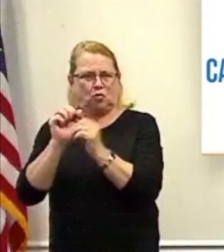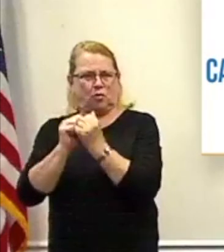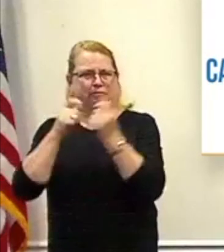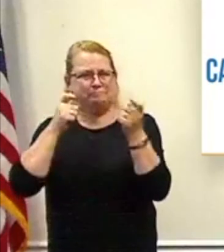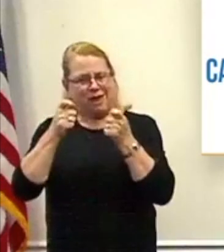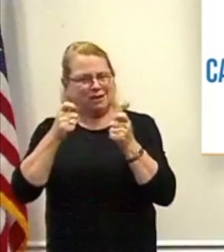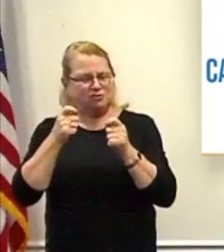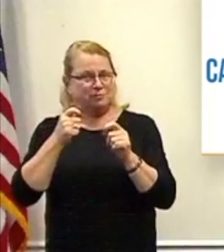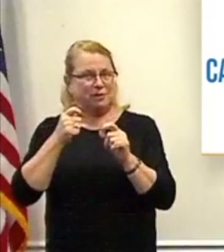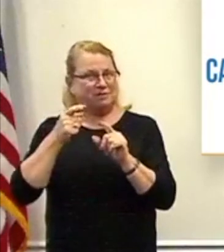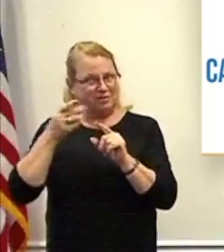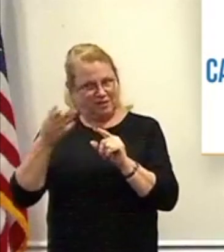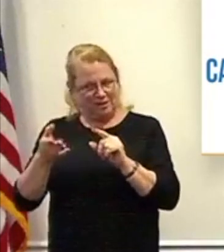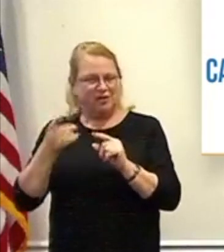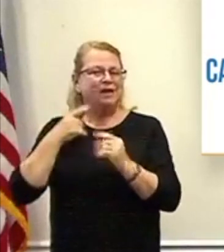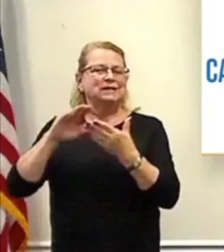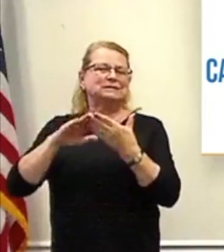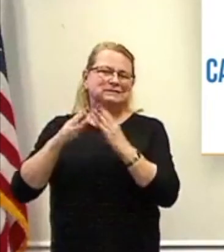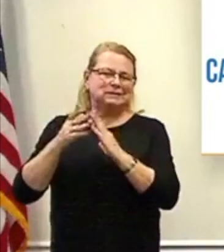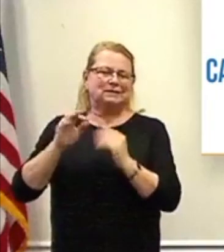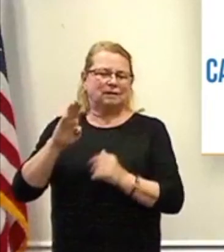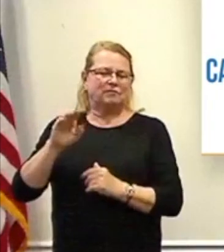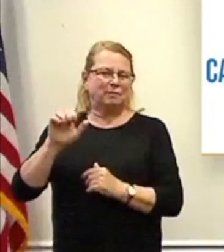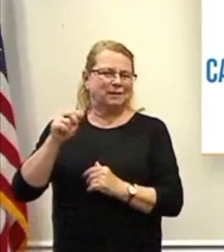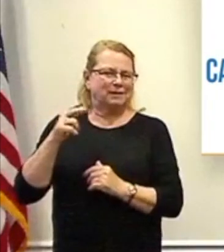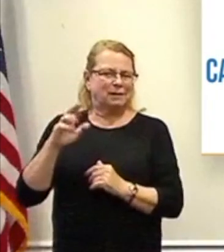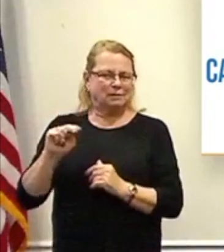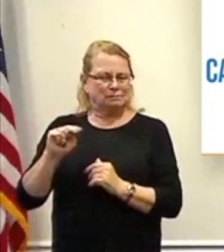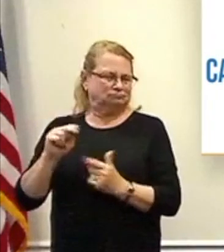and the city of Beacon, very grateful to Mayor Lee Kiriakou and others,